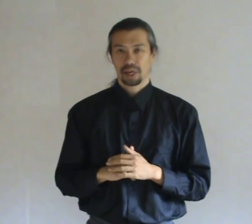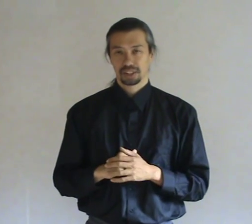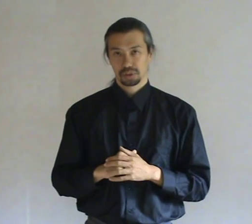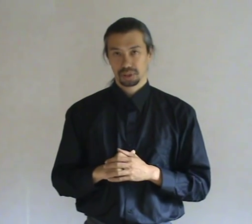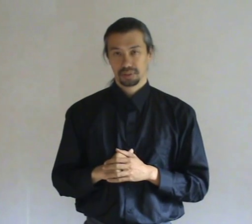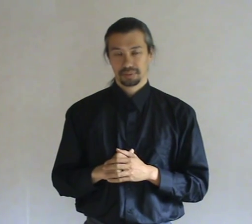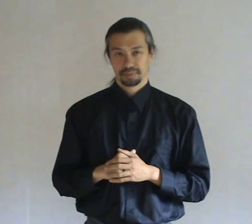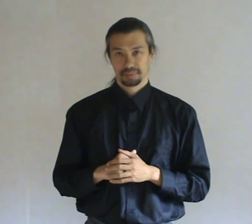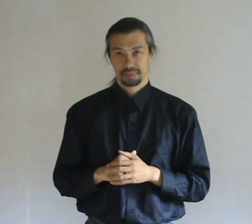astral.